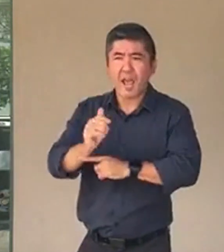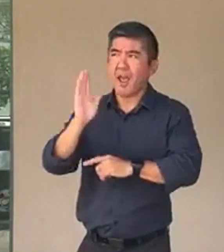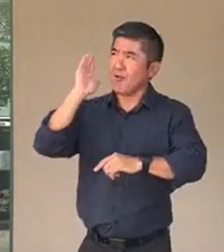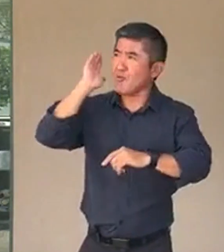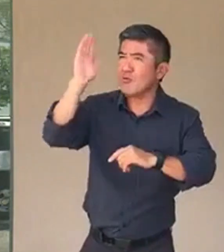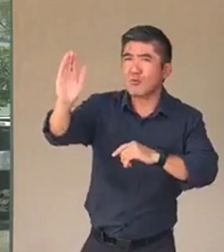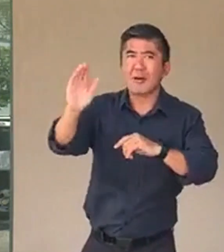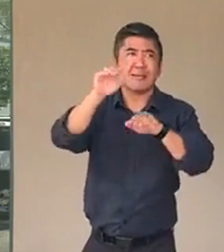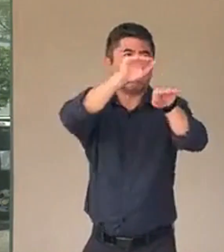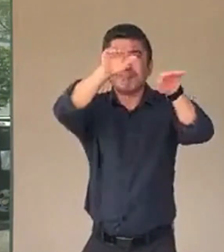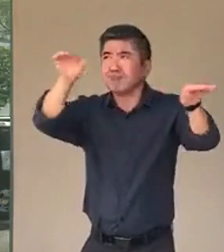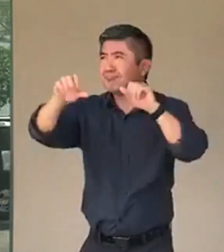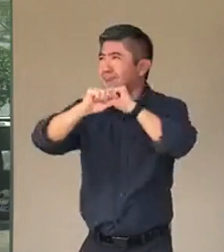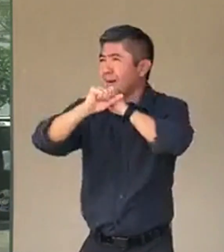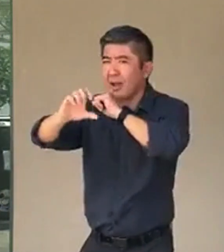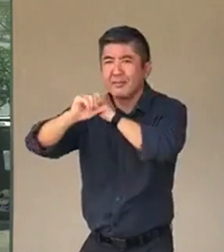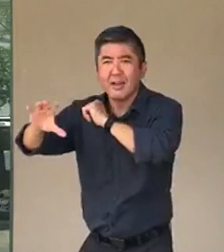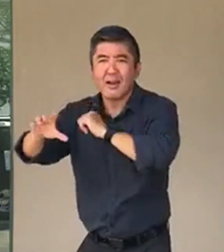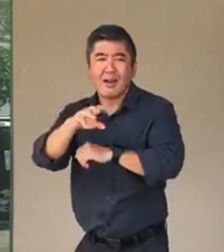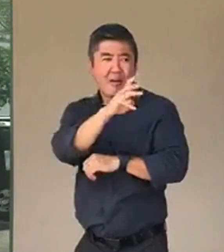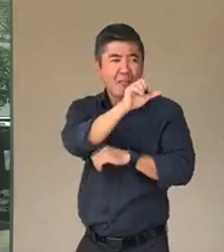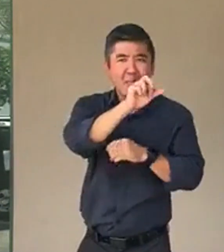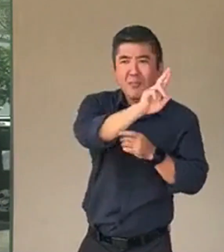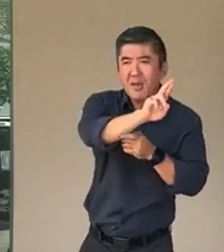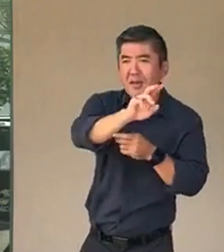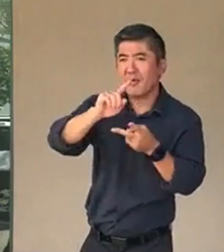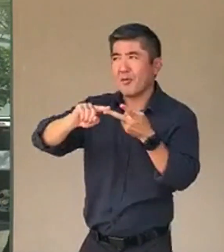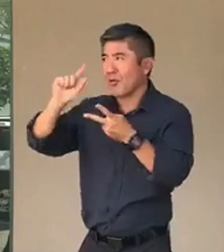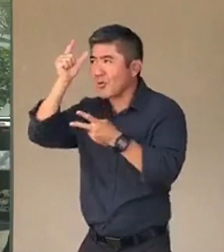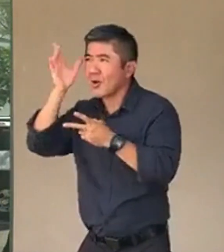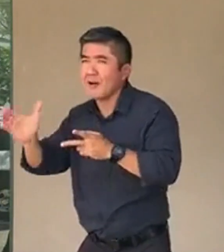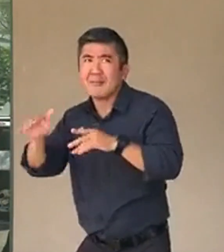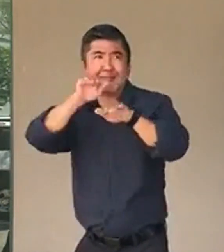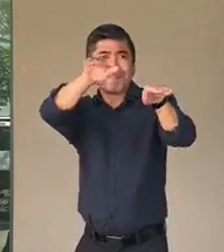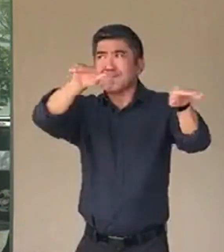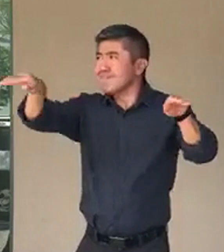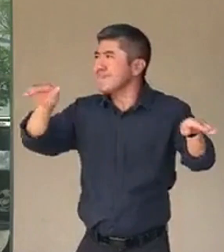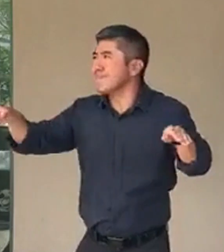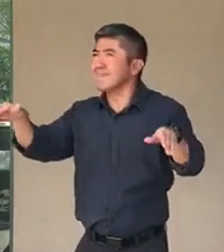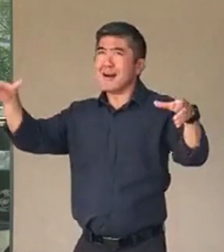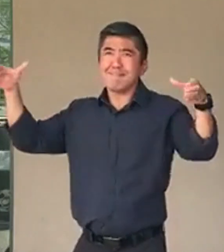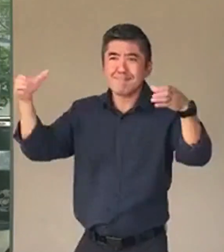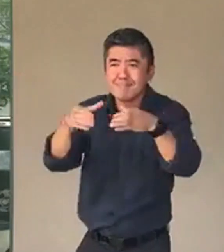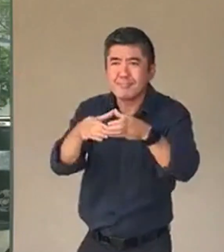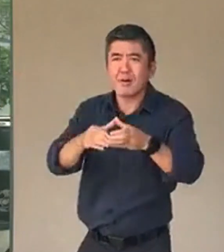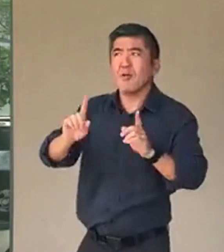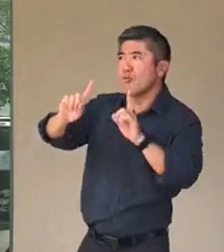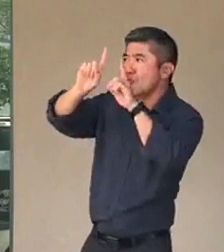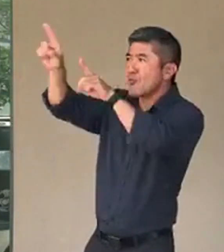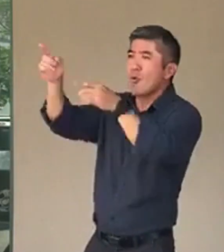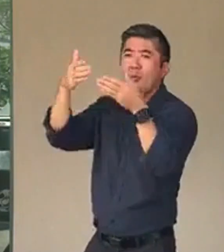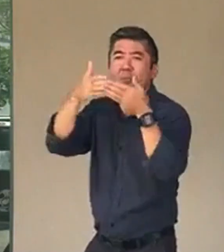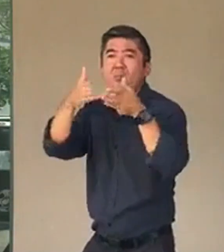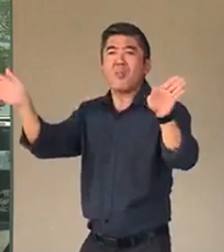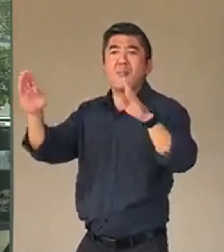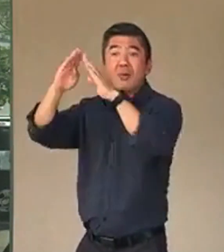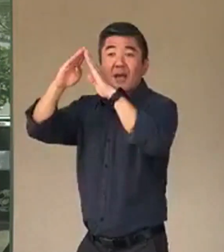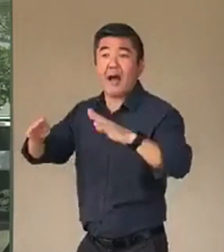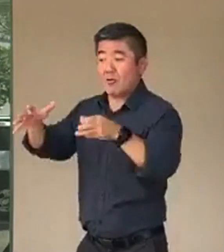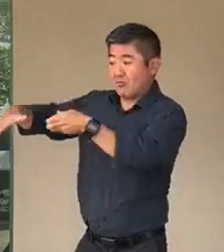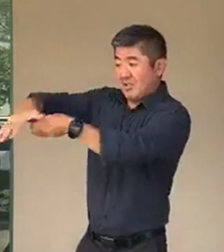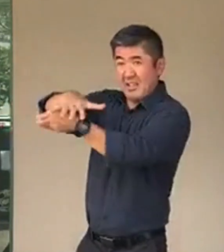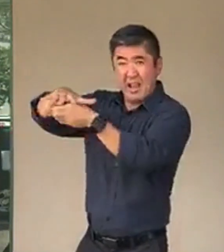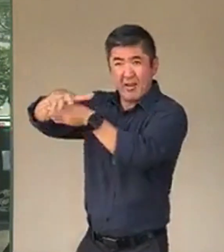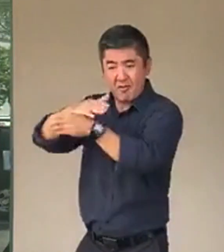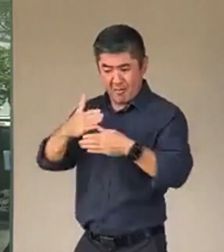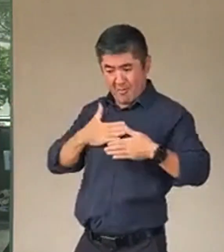the mayor's team, through the governor's team, through social service organizations. We will go to public housing. We will help the Pacific Islander community through my